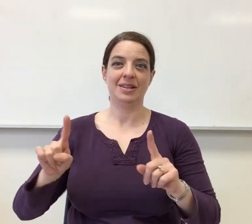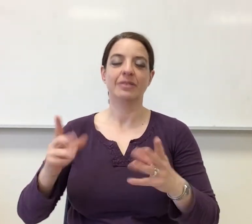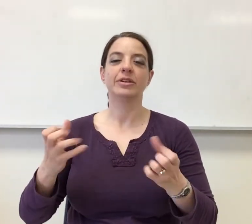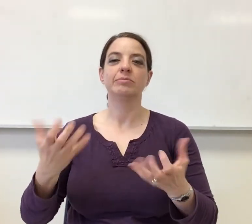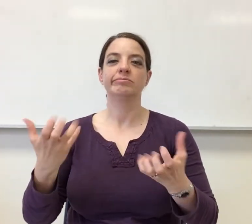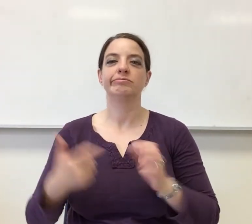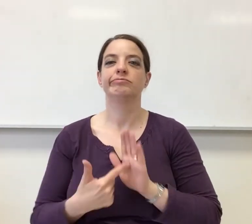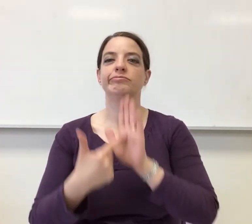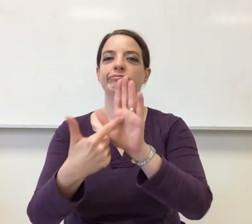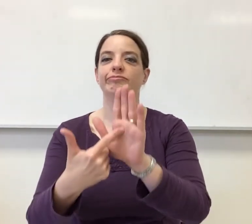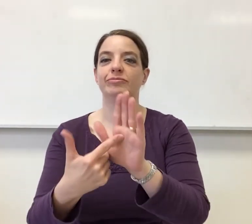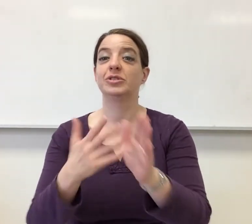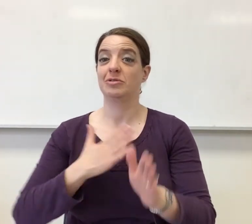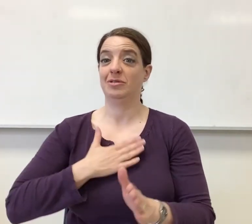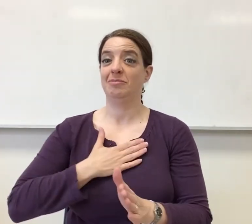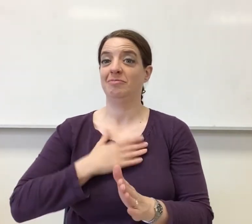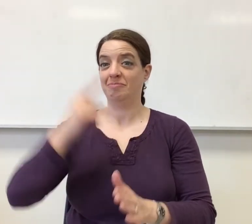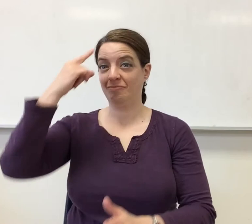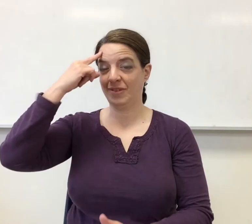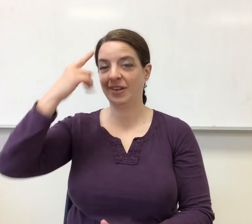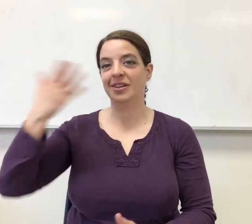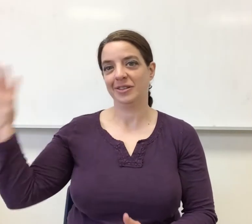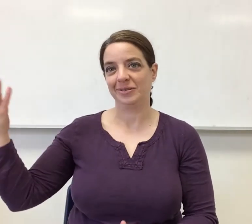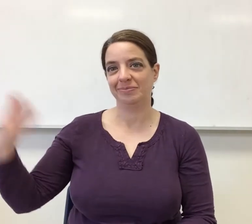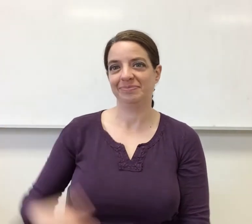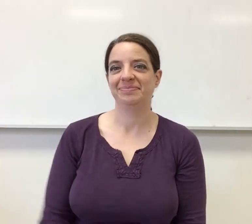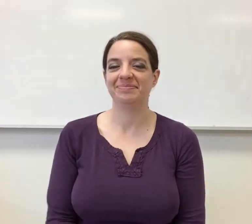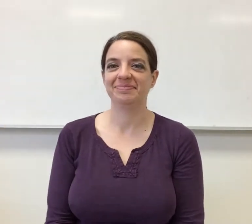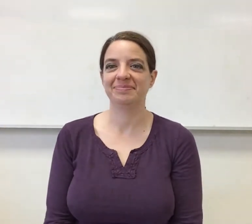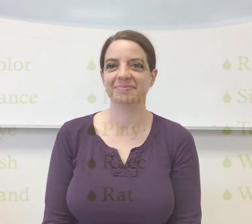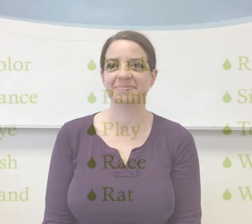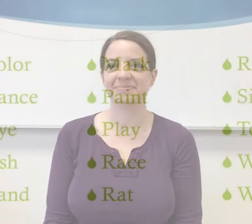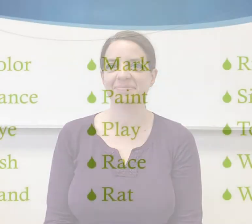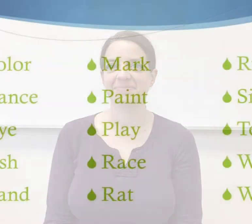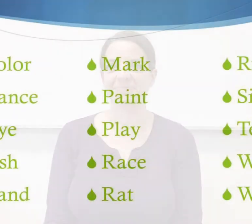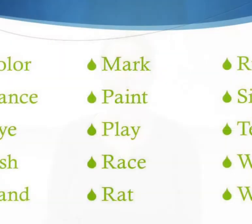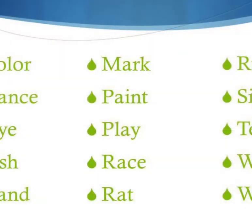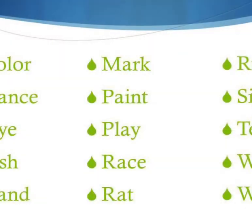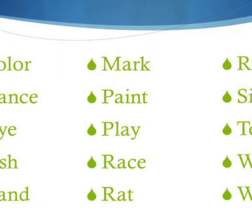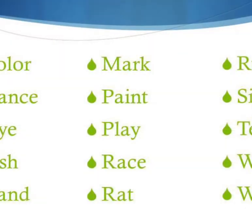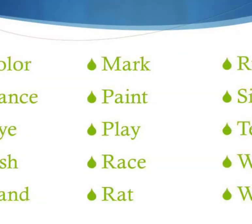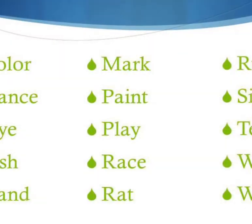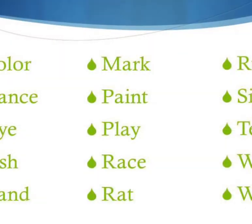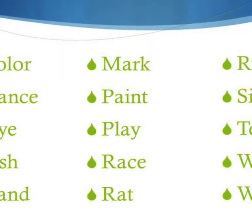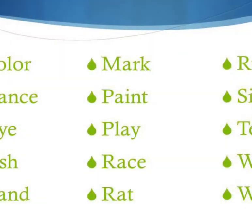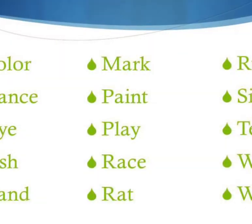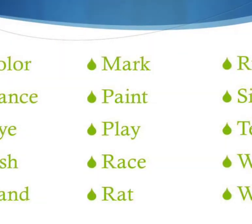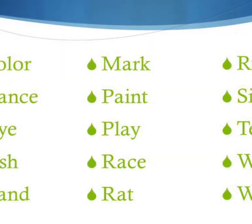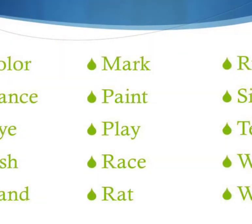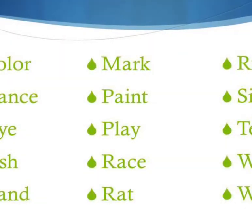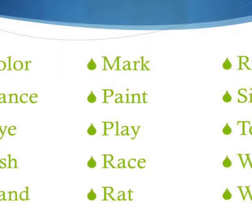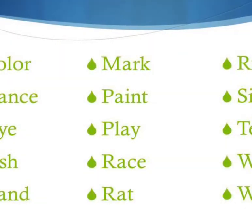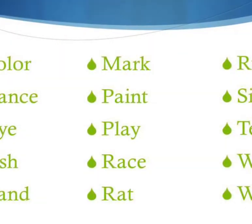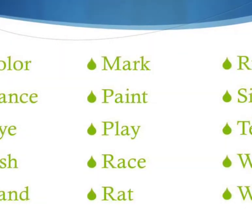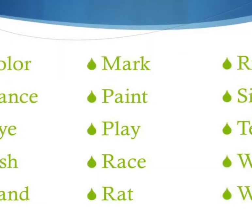I did too. Our list might be different, but I want to show you some of my thoughts. Color, dance, dye,